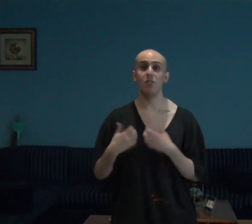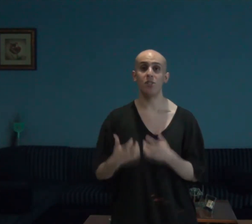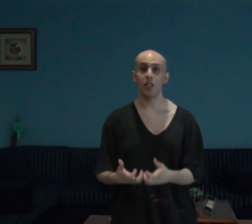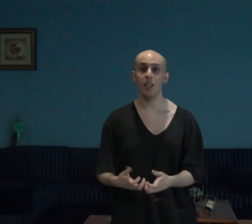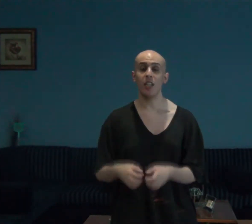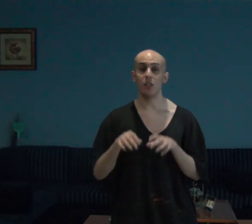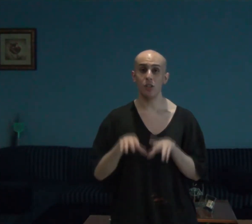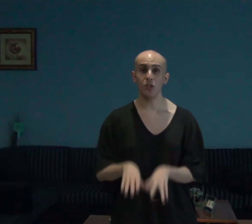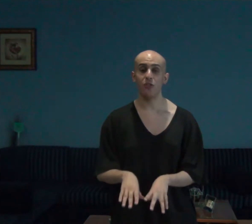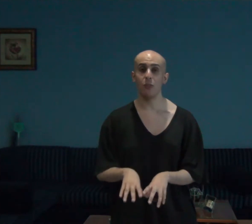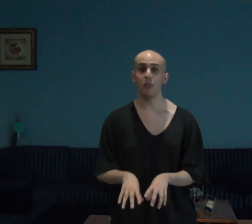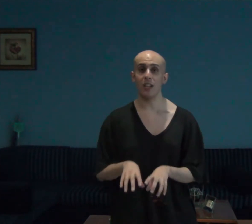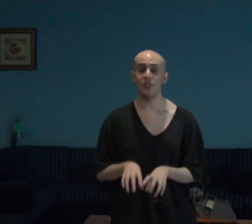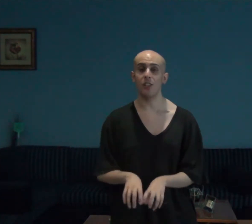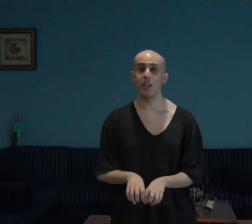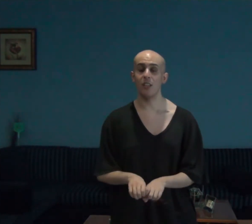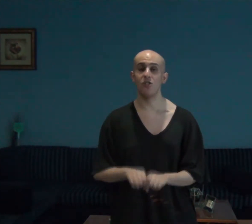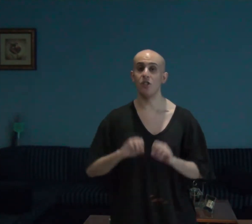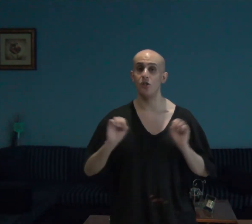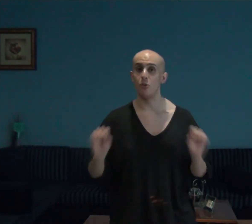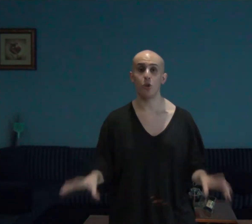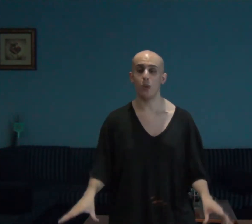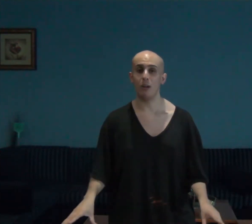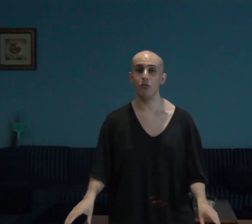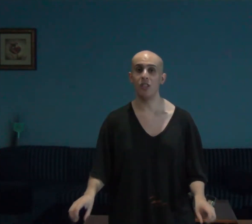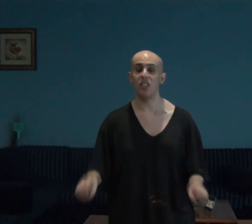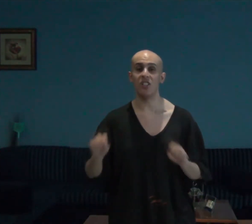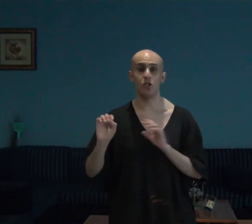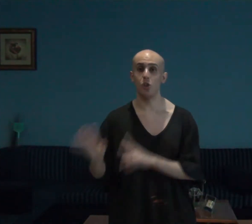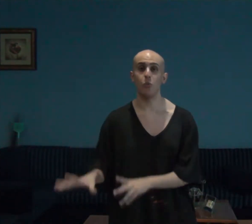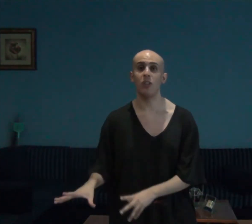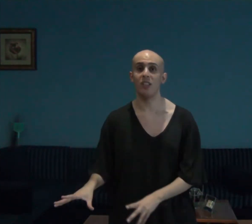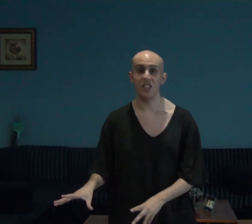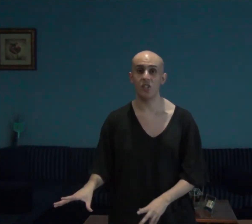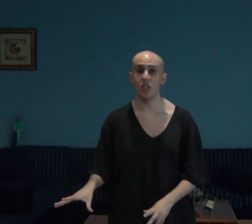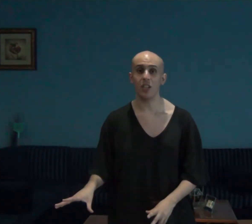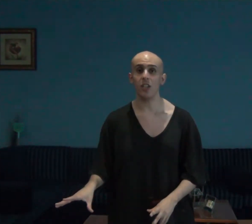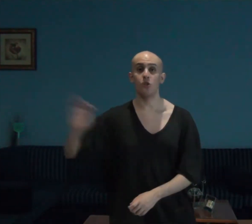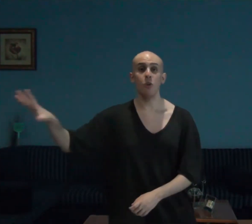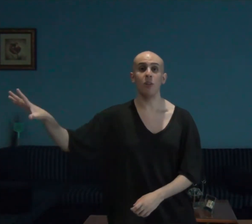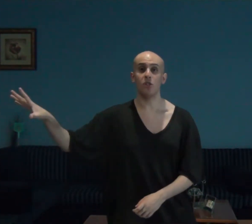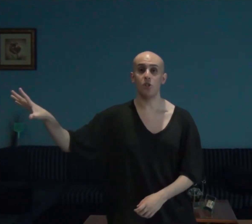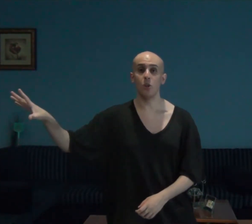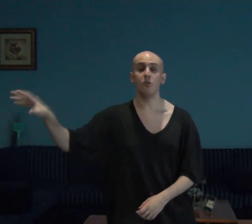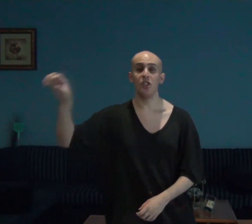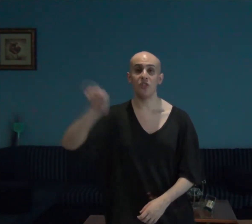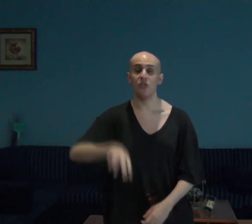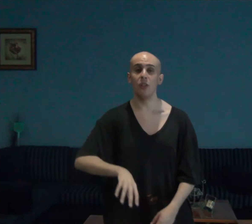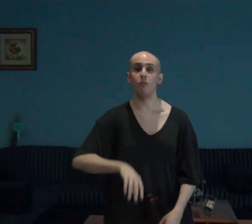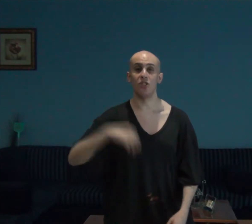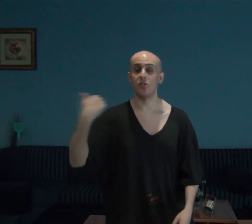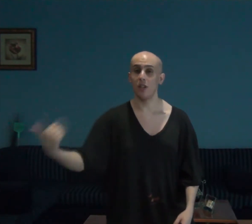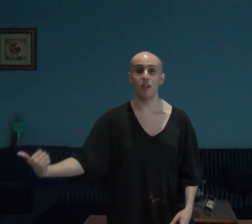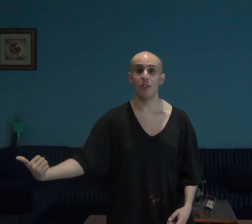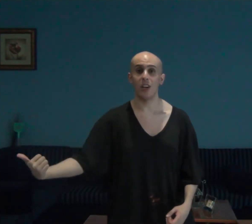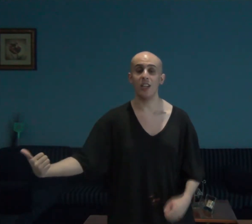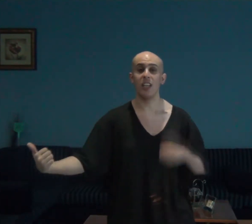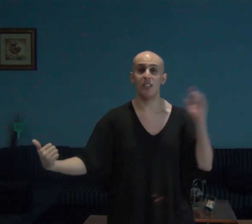mizai and this film guys and gals is so grounded and so realistic so much so this film was terrifying and